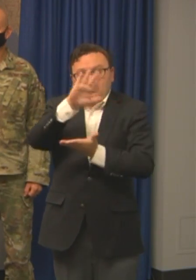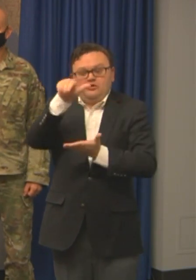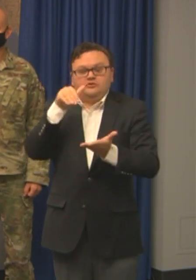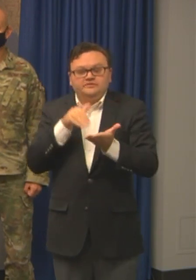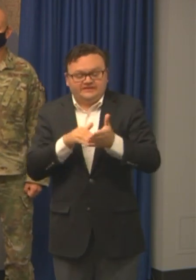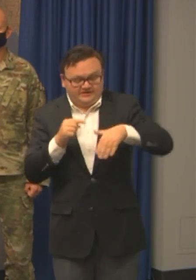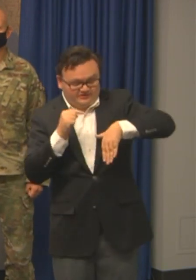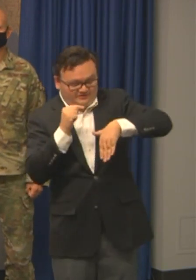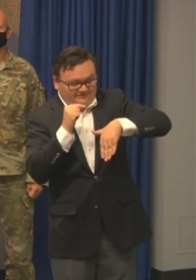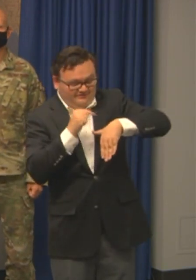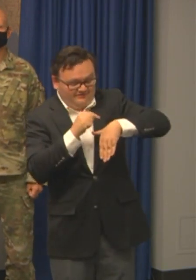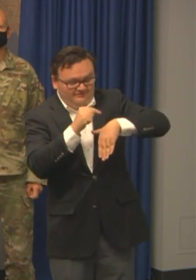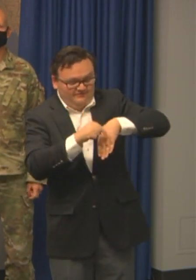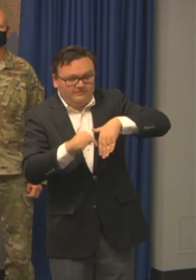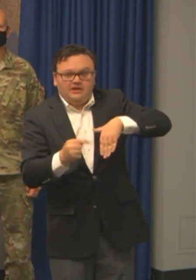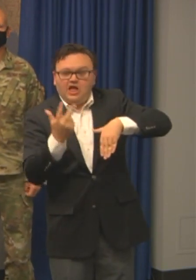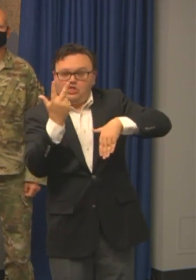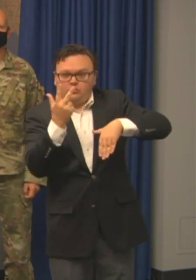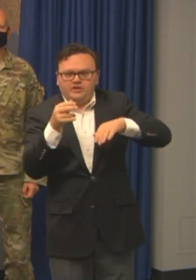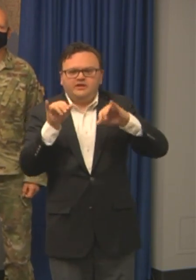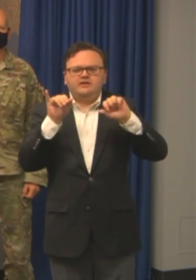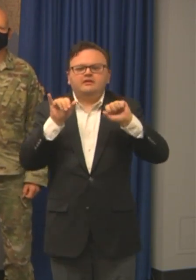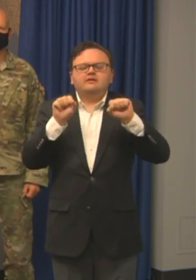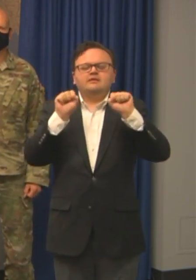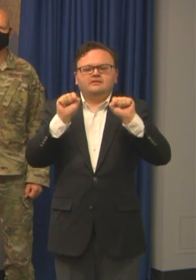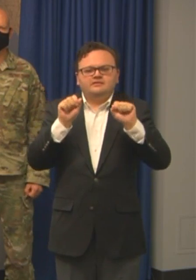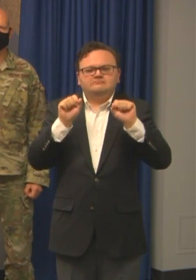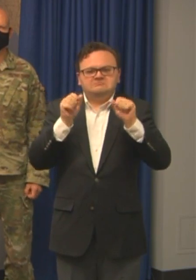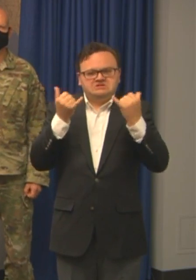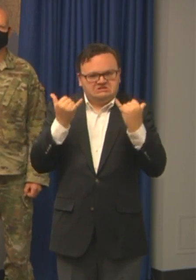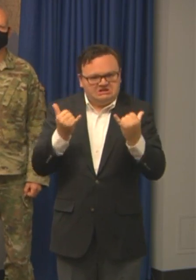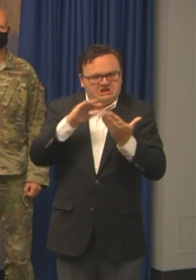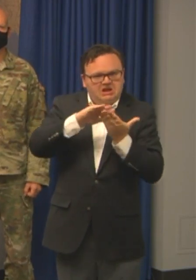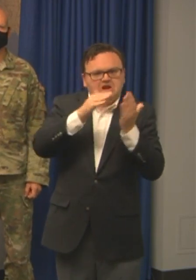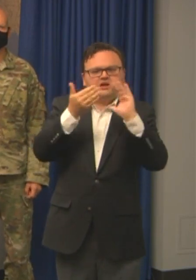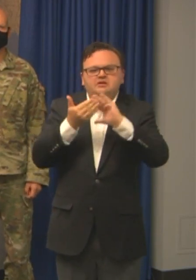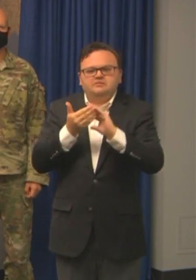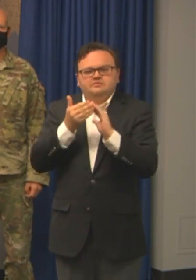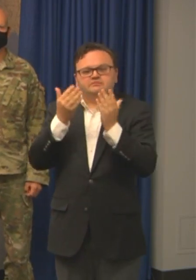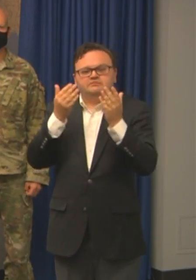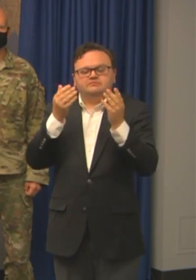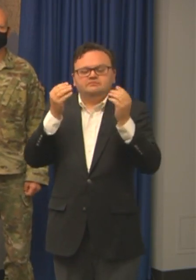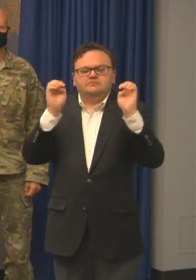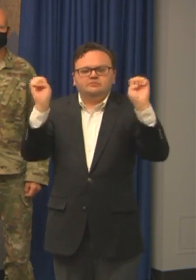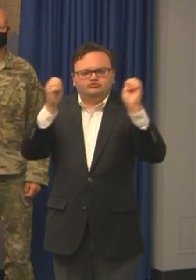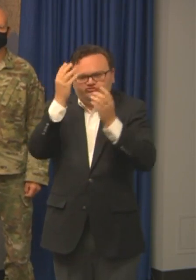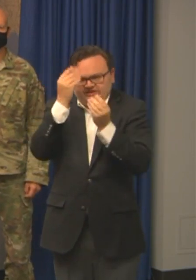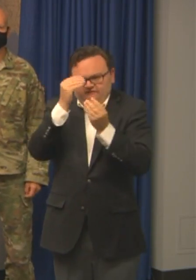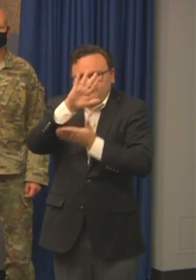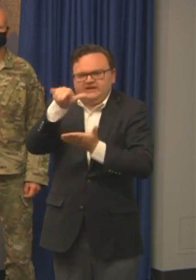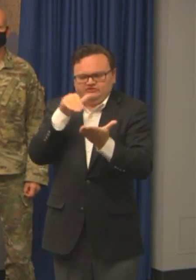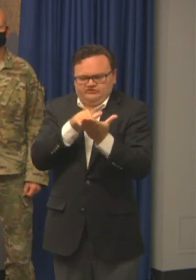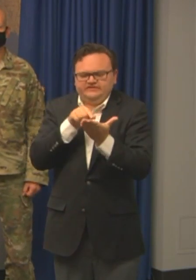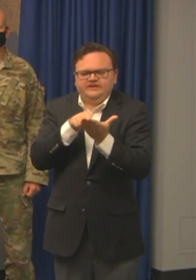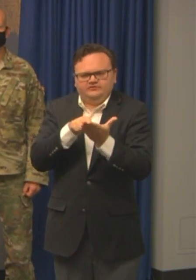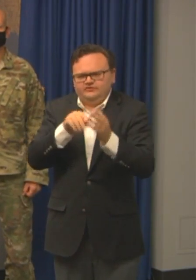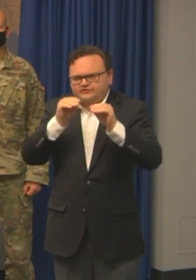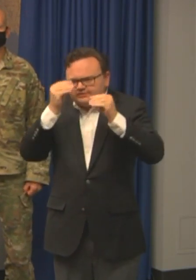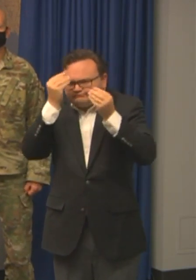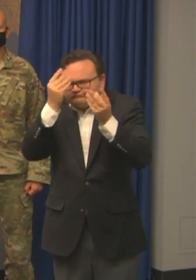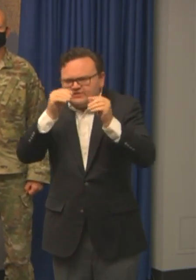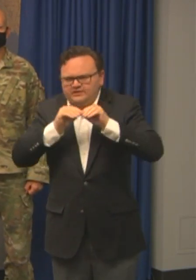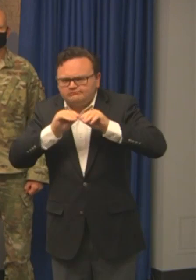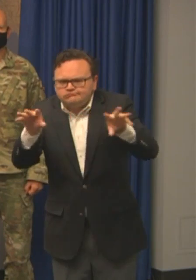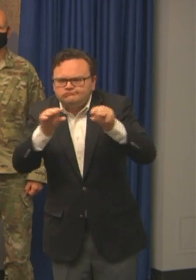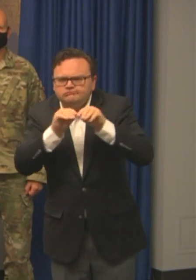Transitioned into emergency information centers. Visit offering the latest details on Hurricane Isaias. The most important thing we want people